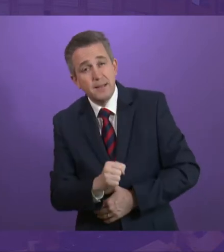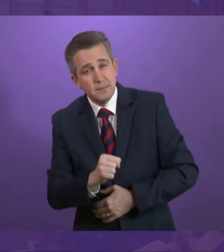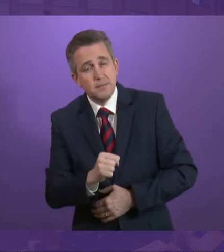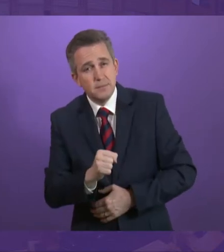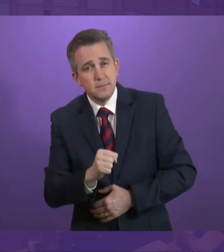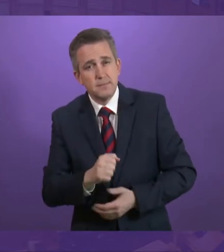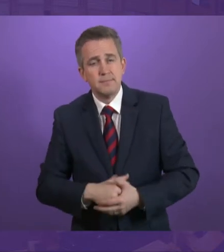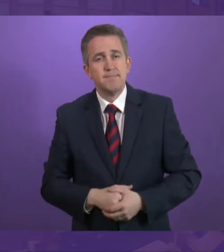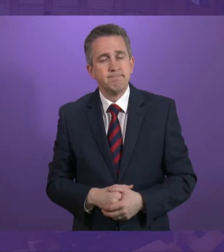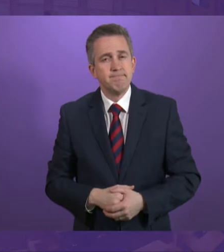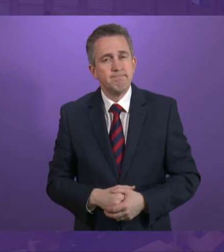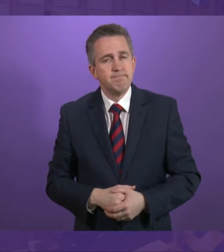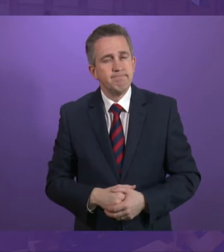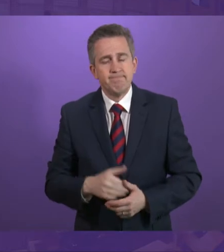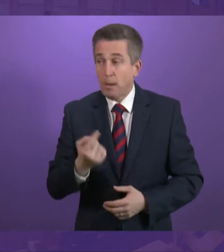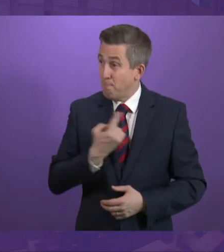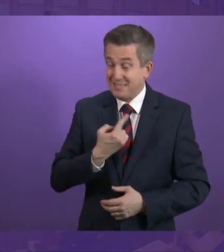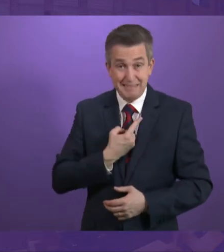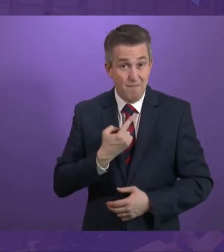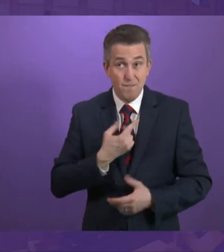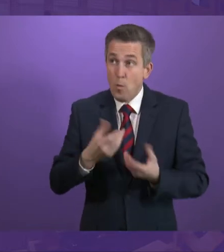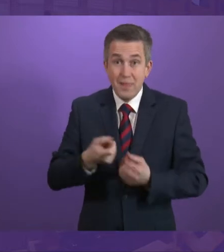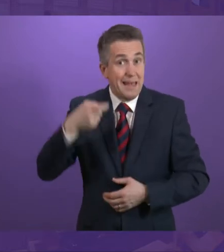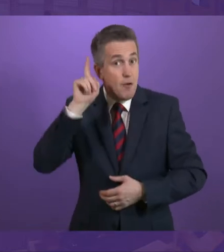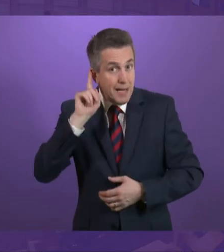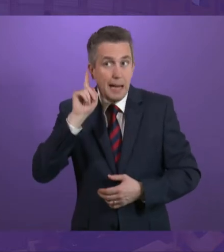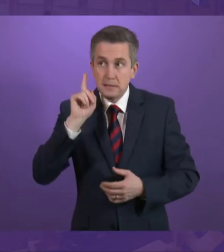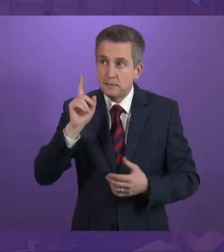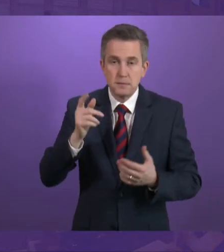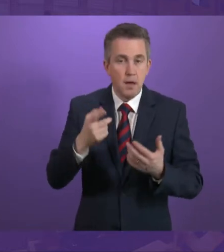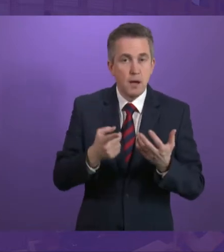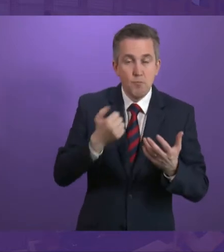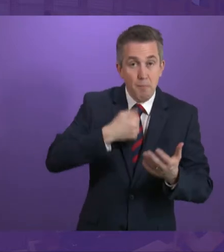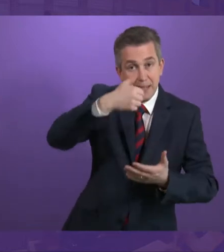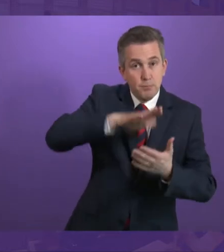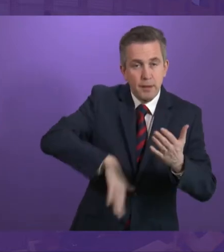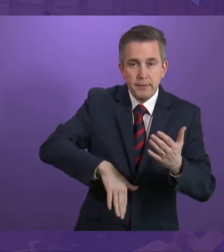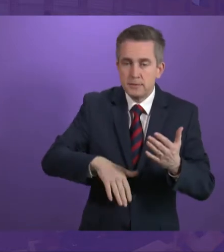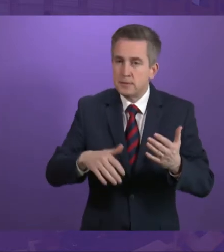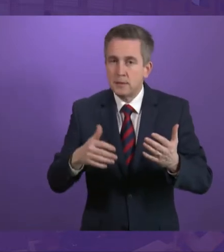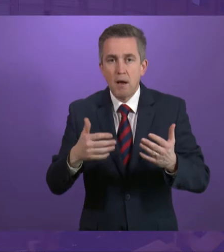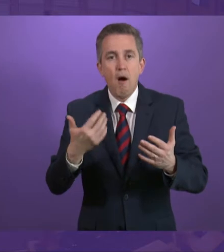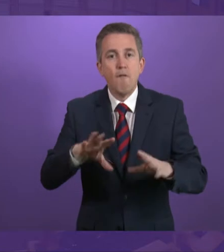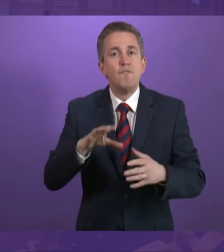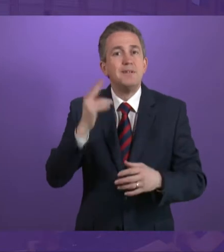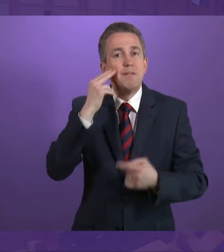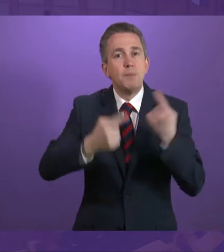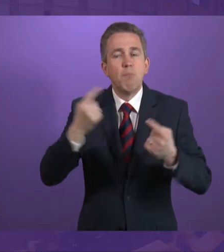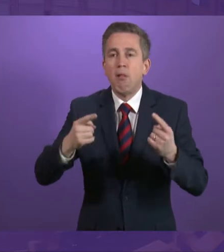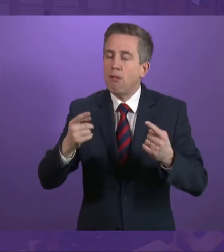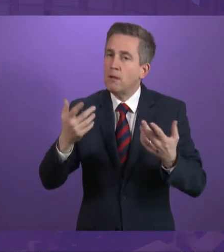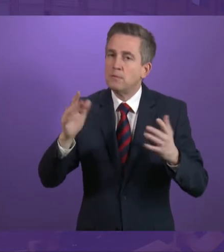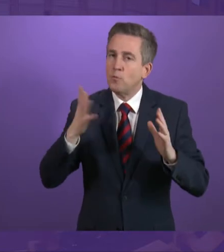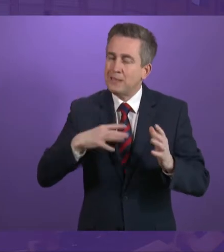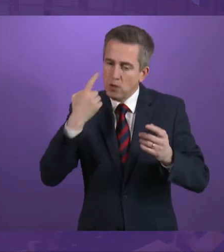I know firsthand how much we need to improve the infrastructure and make it more inclusive. And though we are today talking about